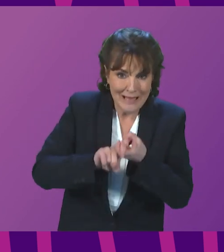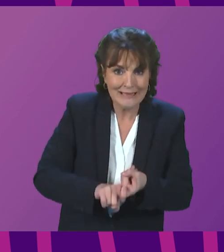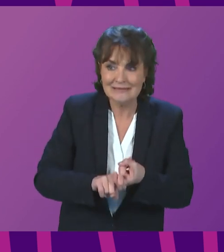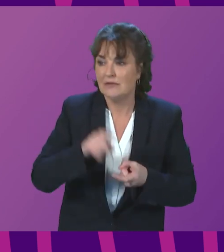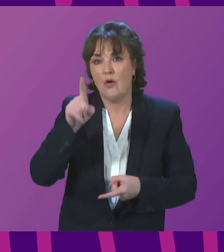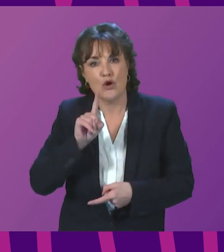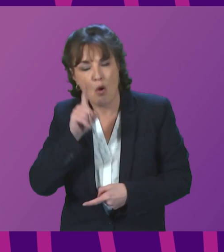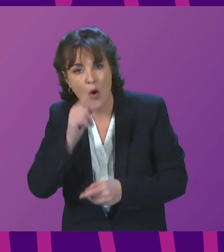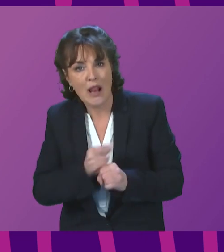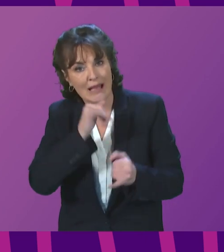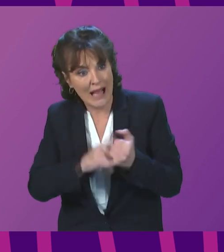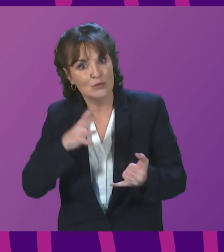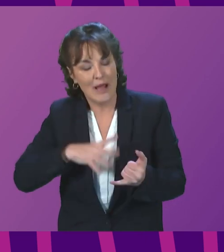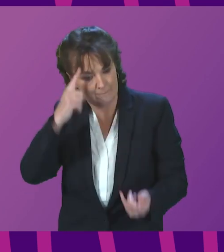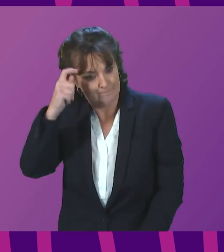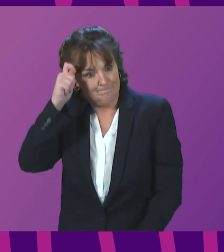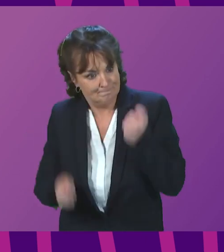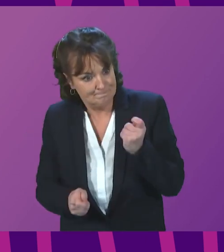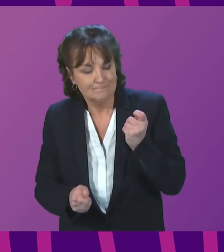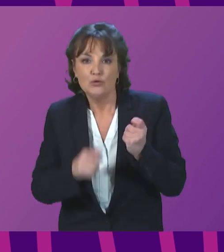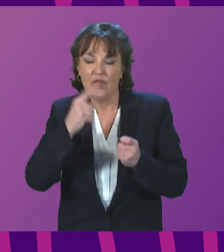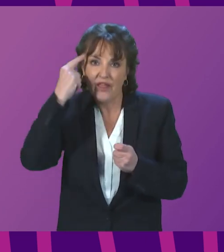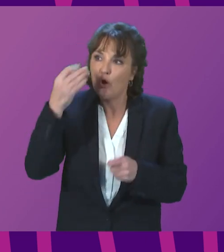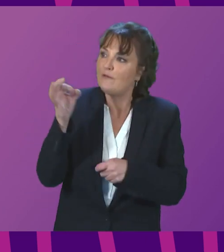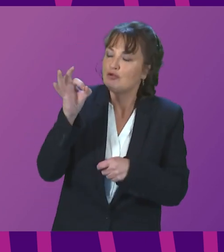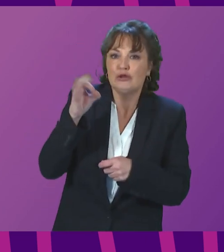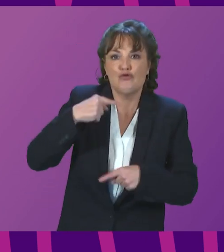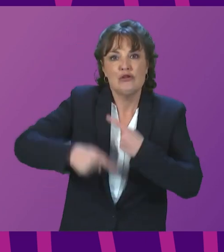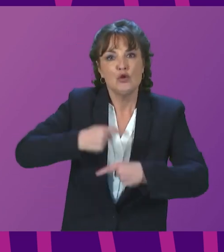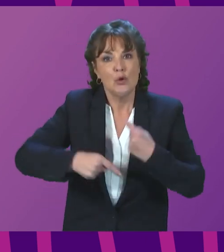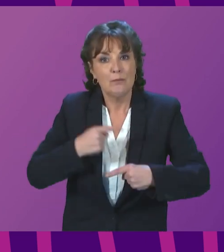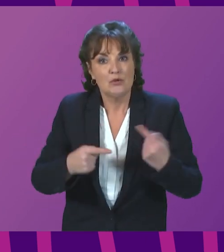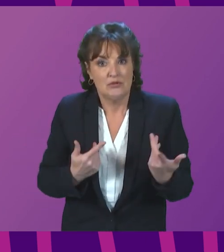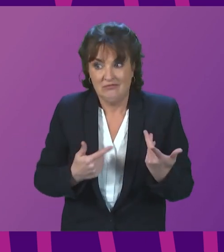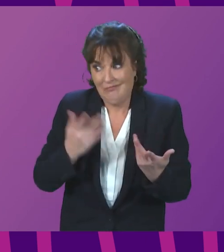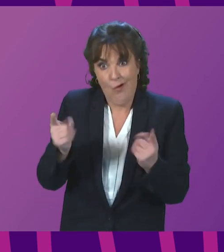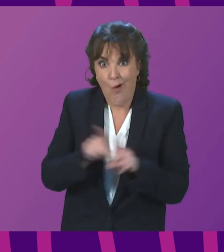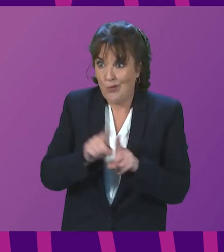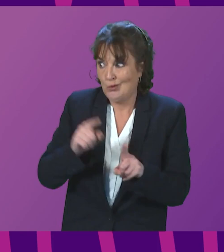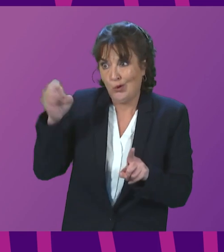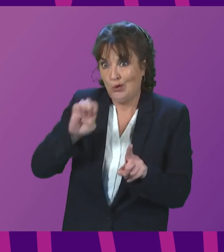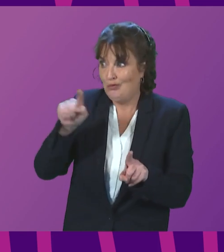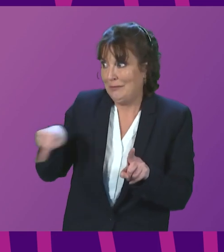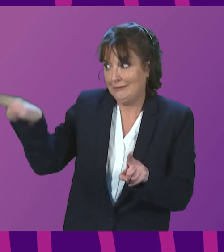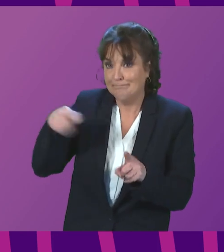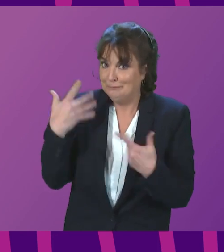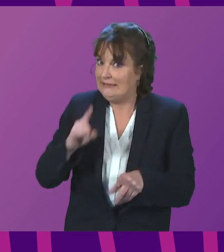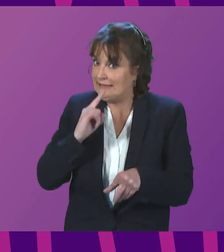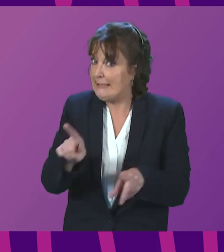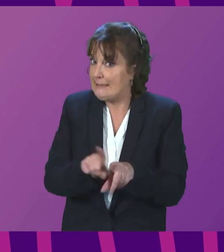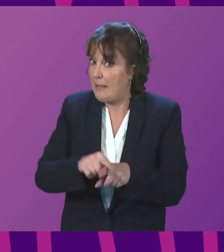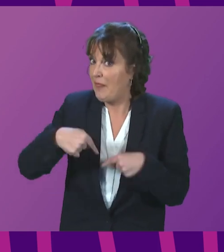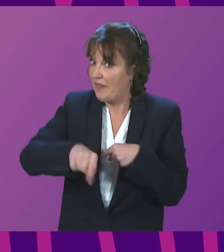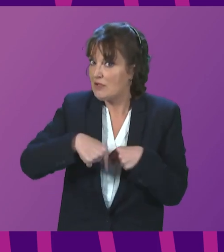green transition something that the European Commission and indeed UK Government ministers have also been calling for this week. Ariane Burgess.